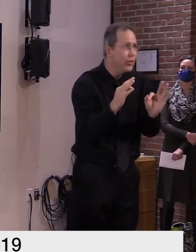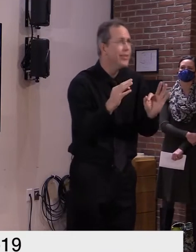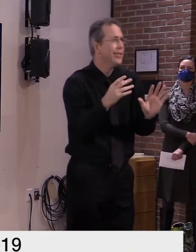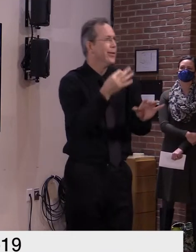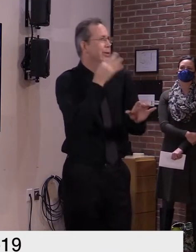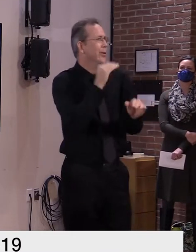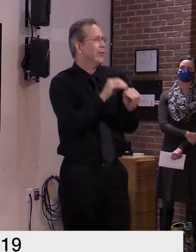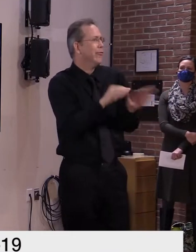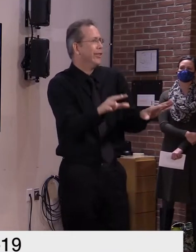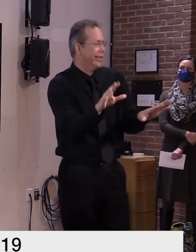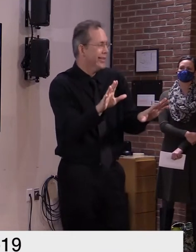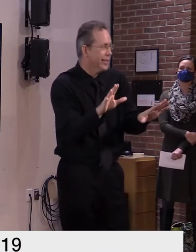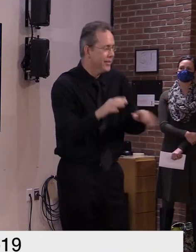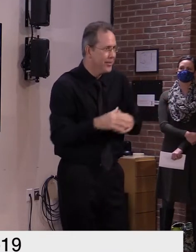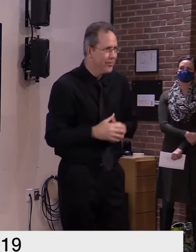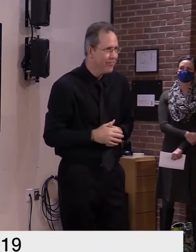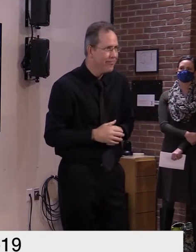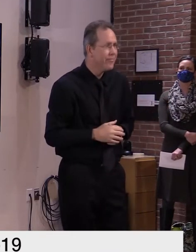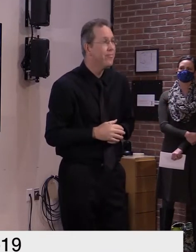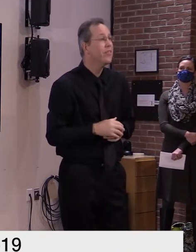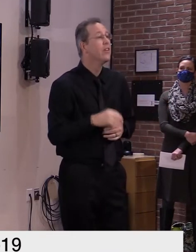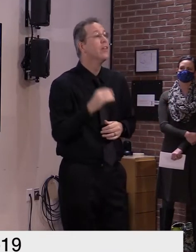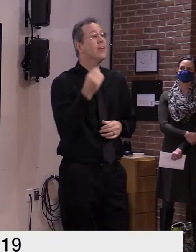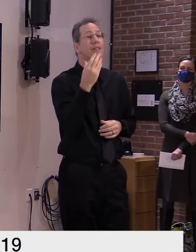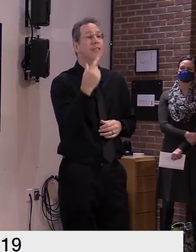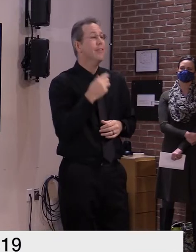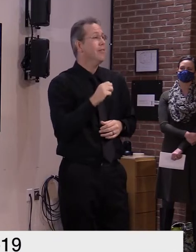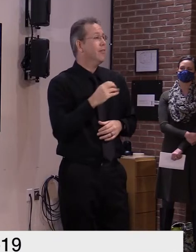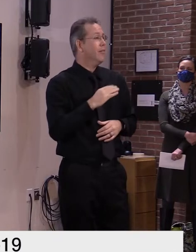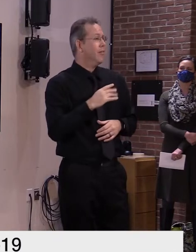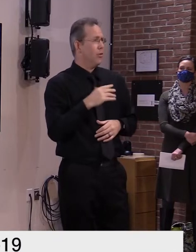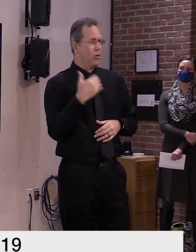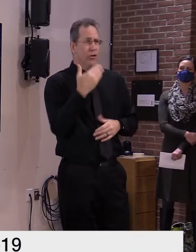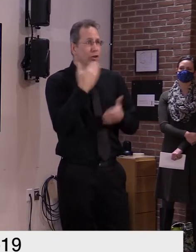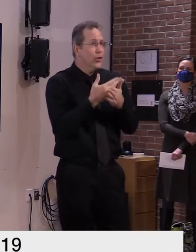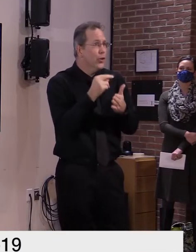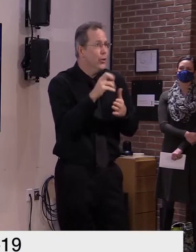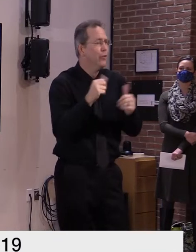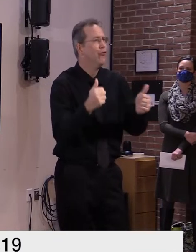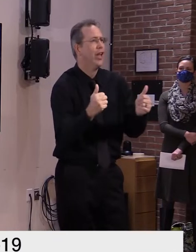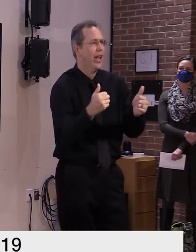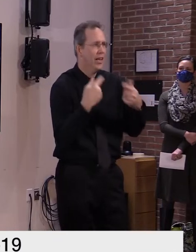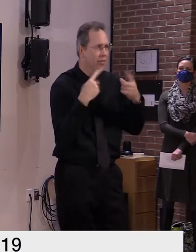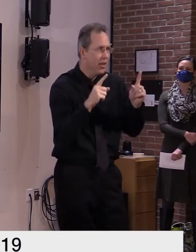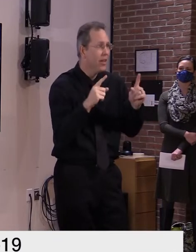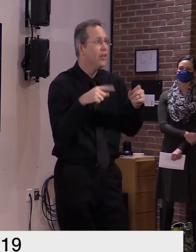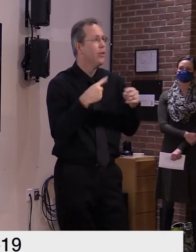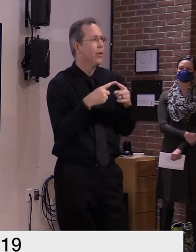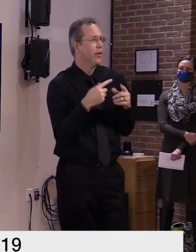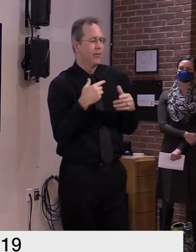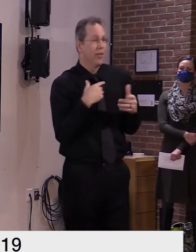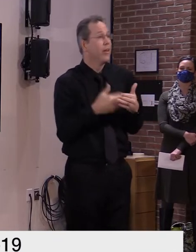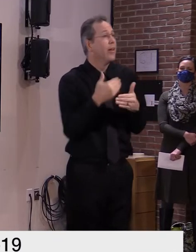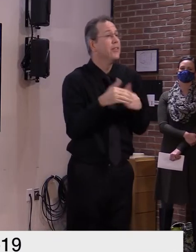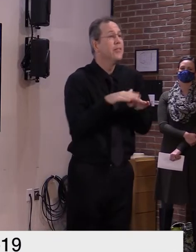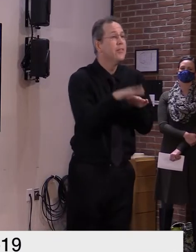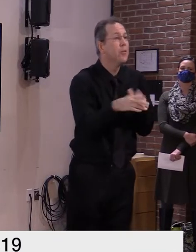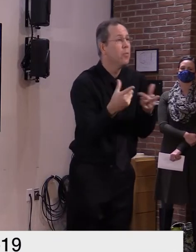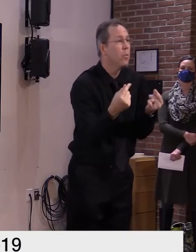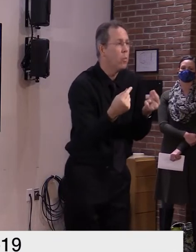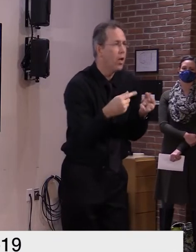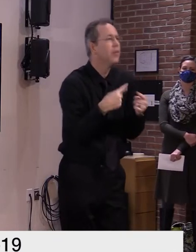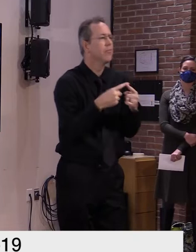certainly incredible news and an important milestone as well as a huge step toward defeating this virus which has